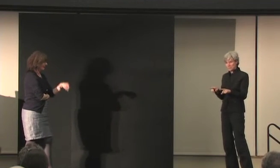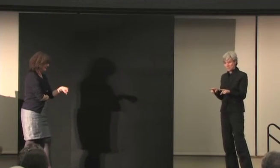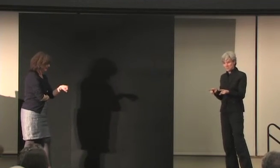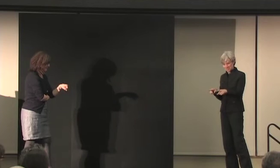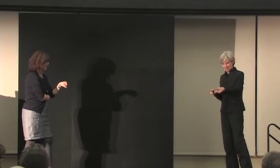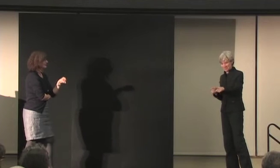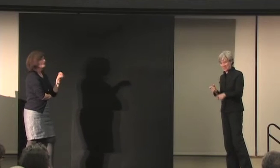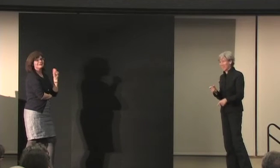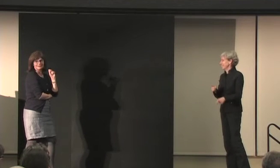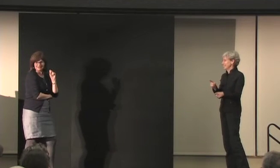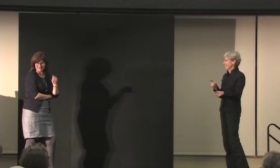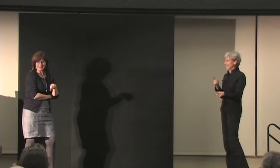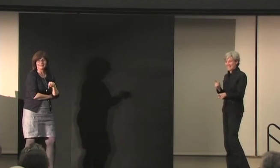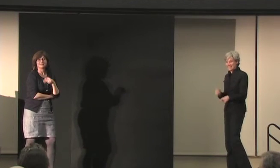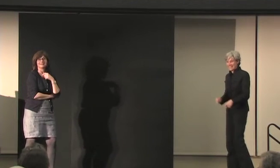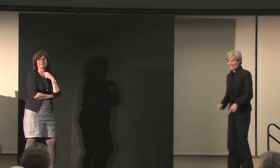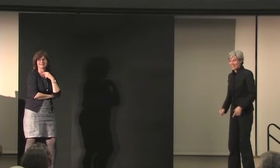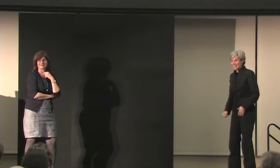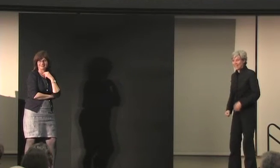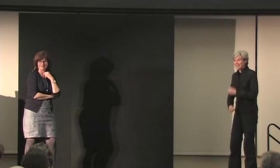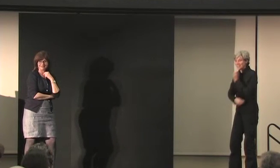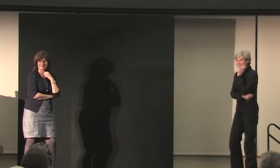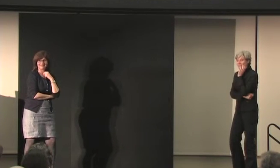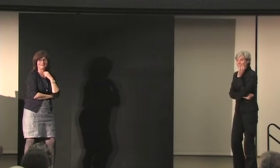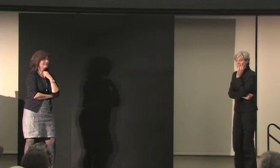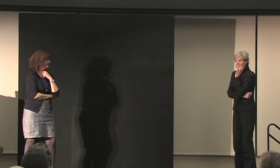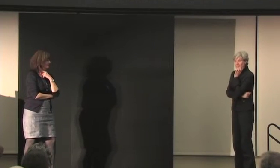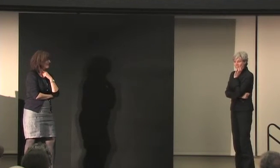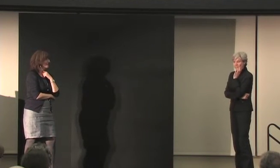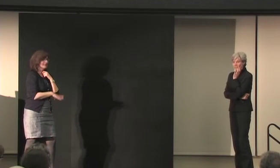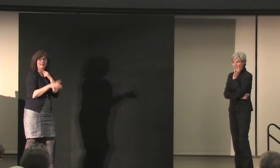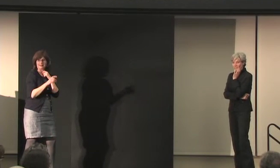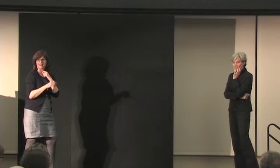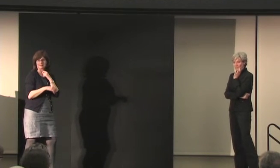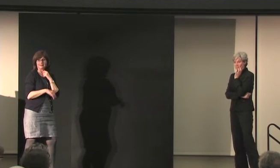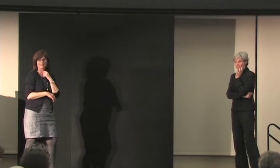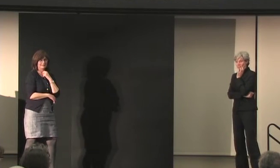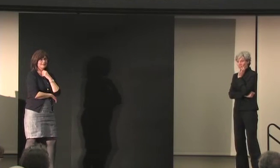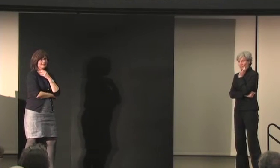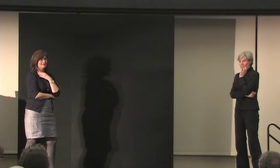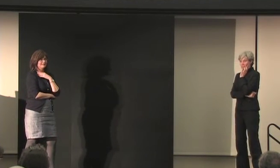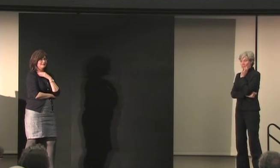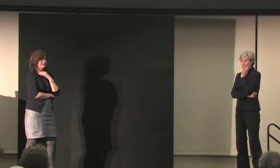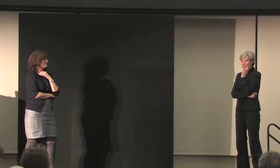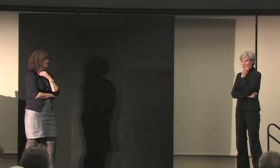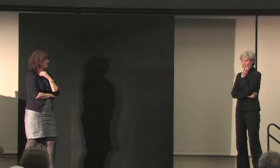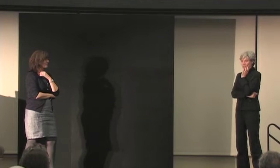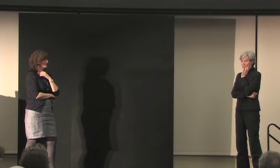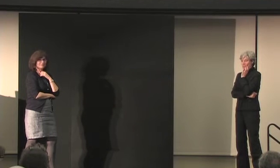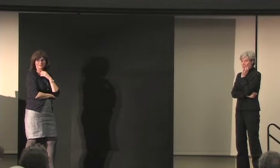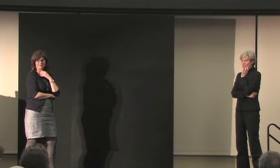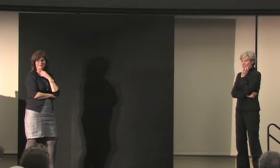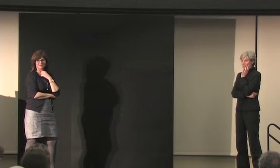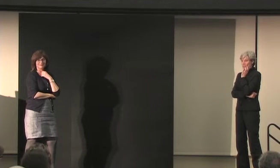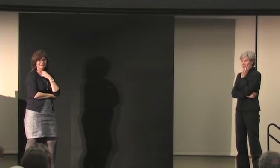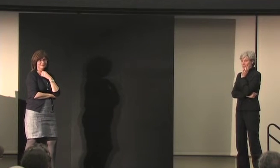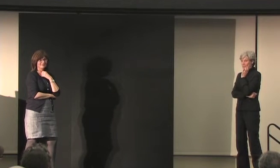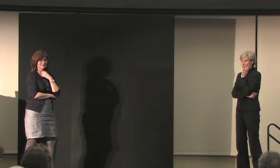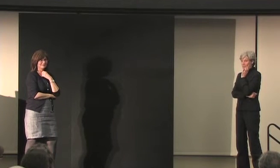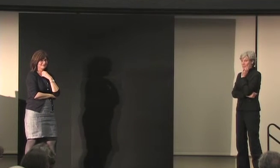the people that there are individuals will use a sign and say this is how I express comb or this is how I express cat and